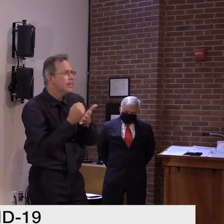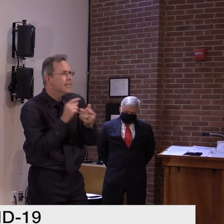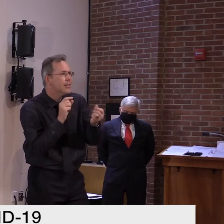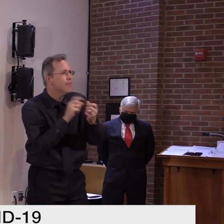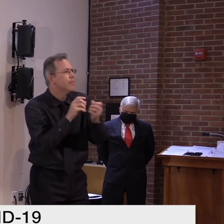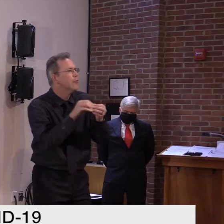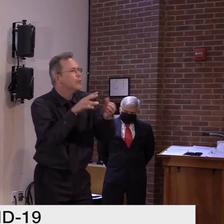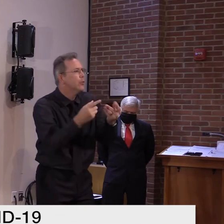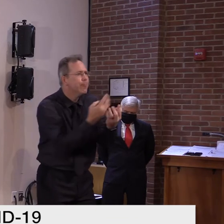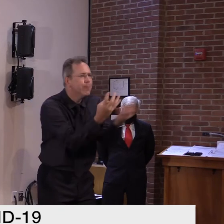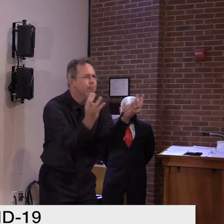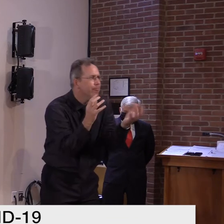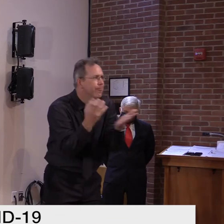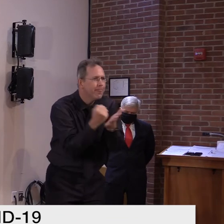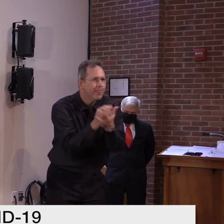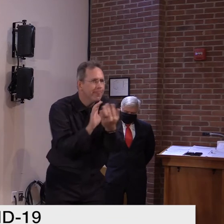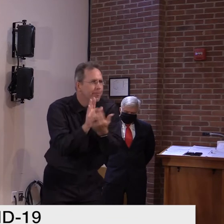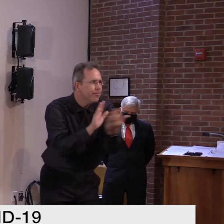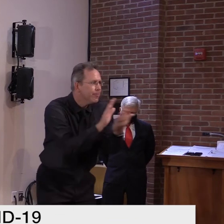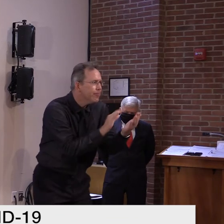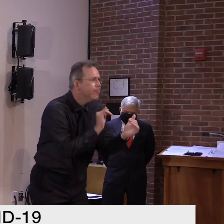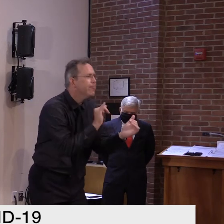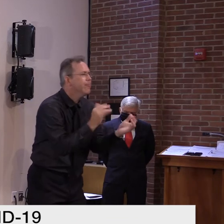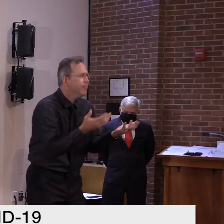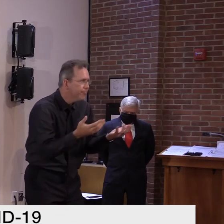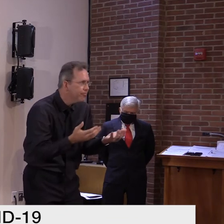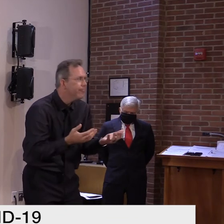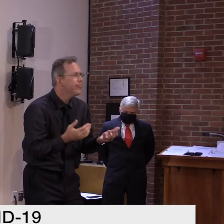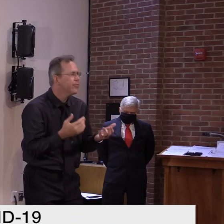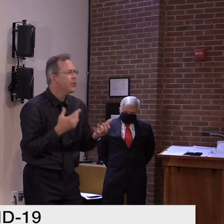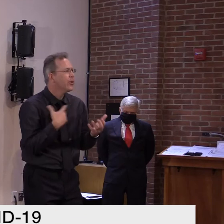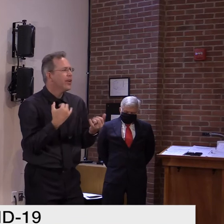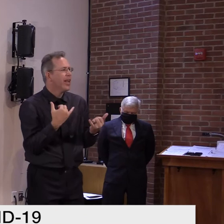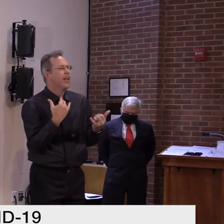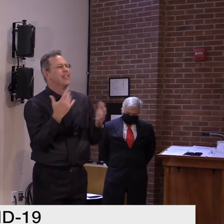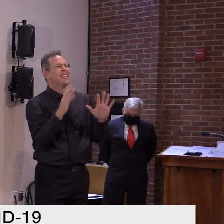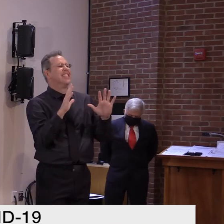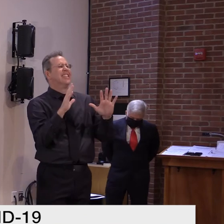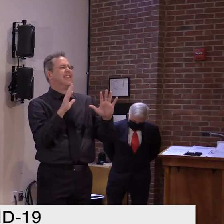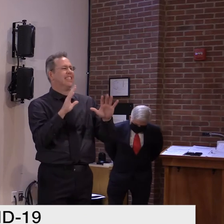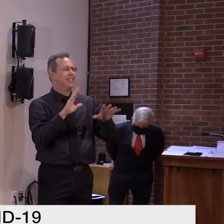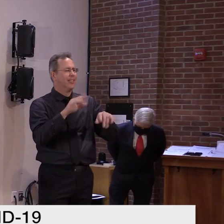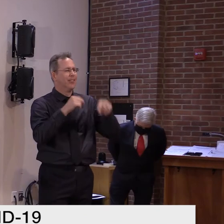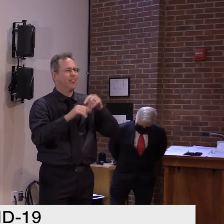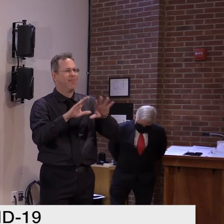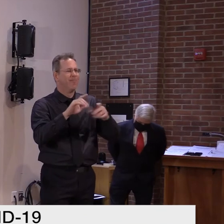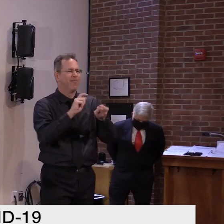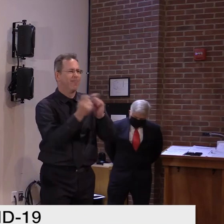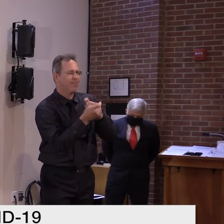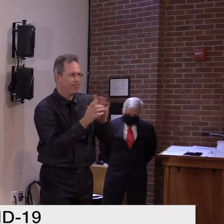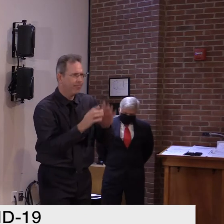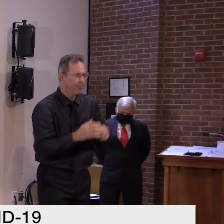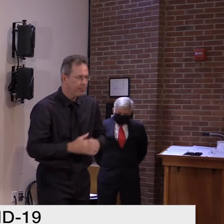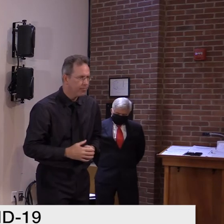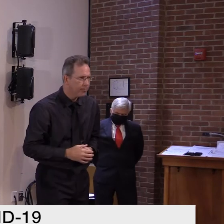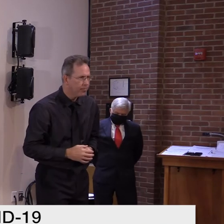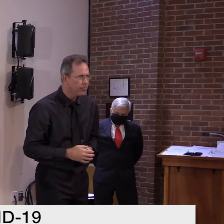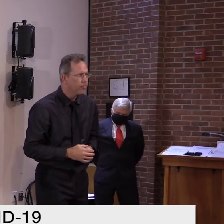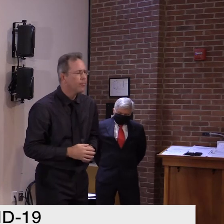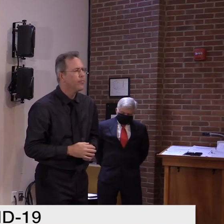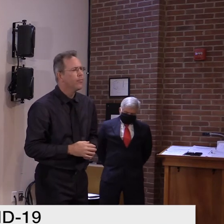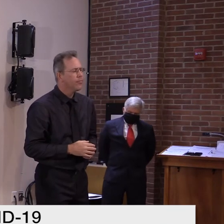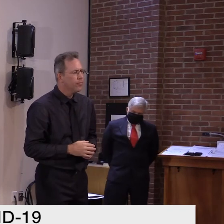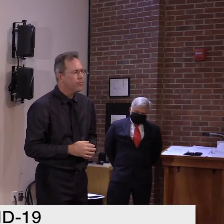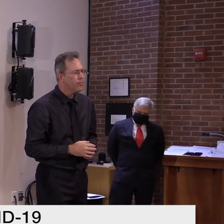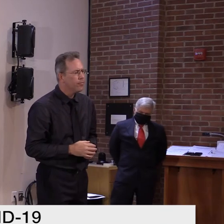administrative meetings. But the issue with remote, you know, we're looking at the broader indicators that are going on. I think, you know,